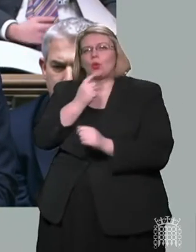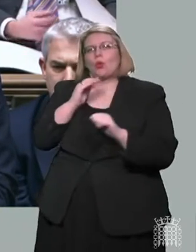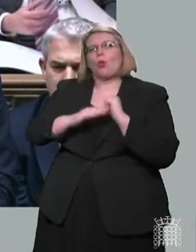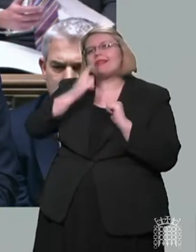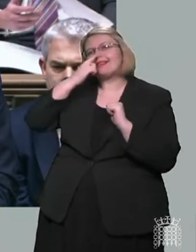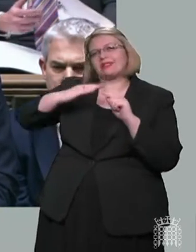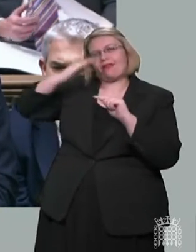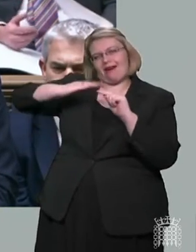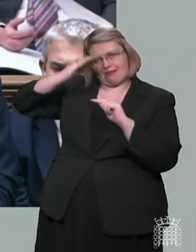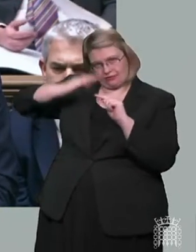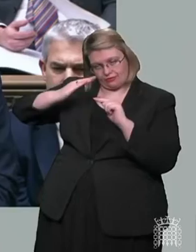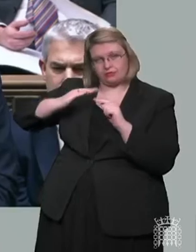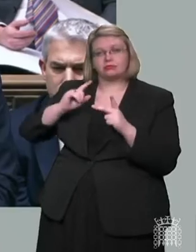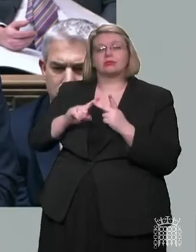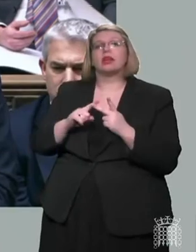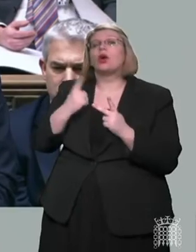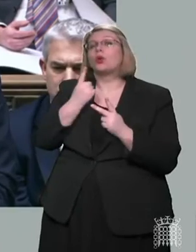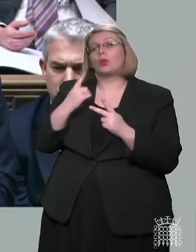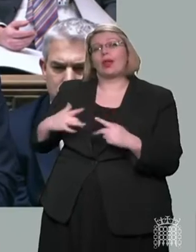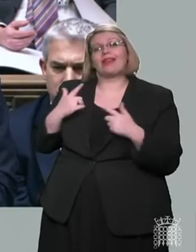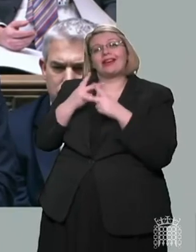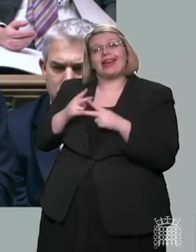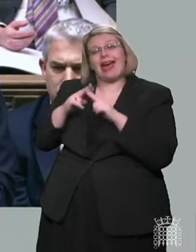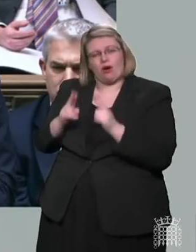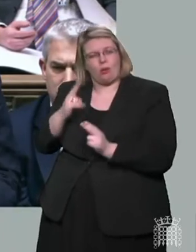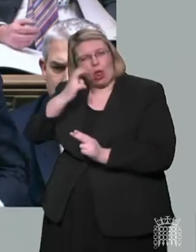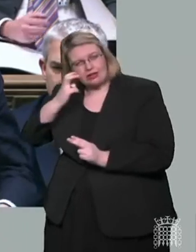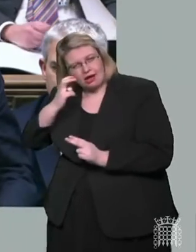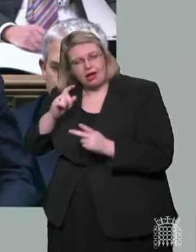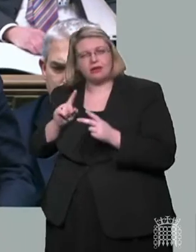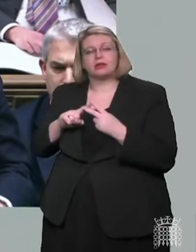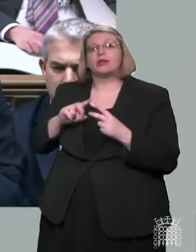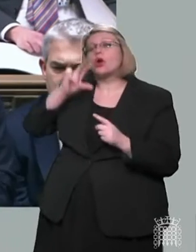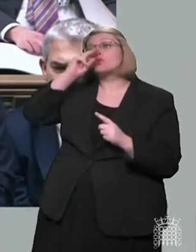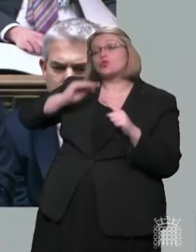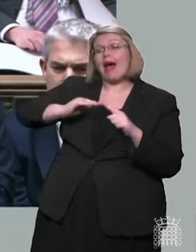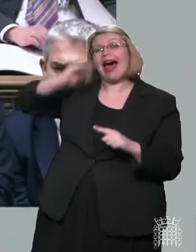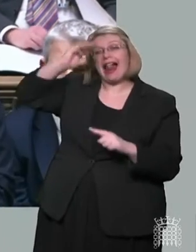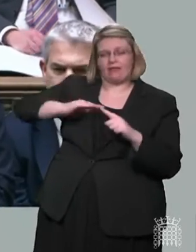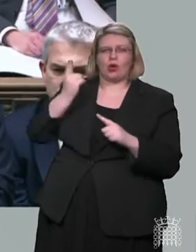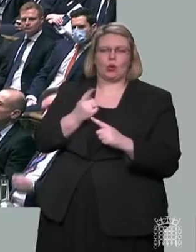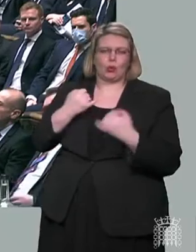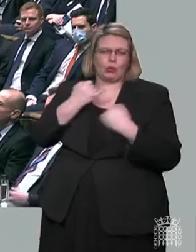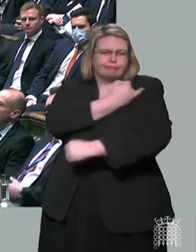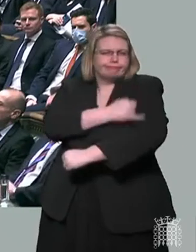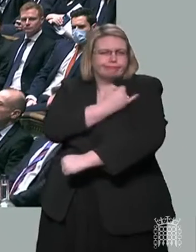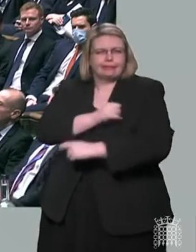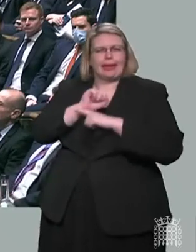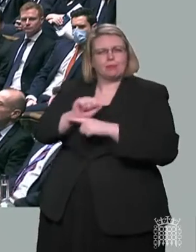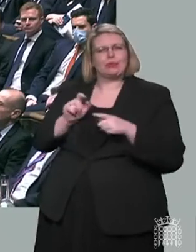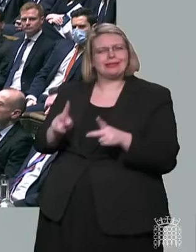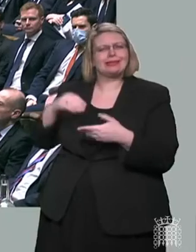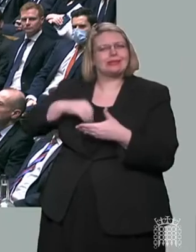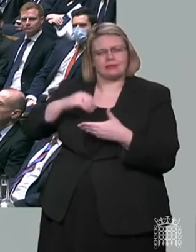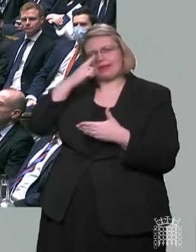and older, to older care home residents and those over 12 who are immunosuppressed. The